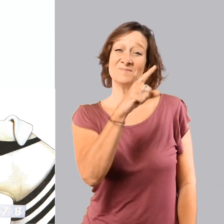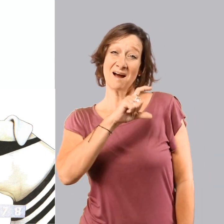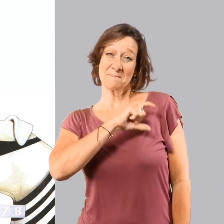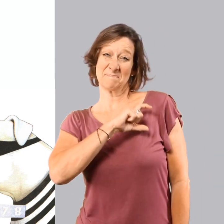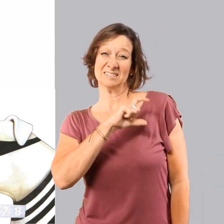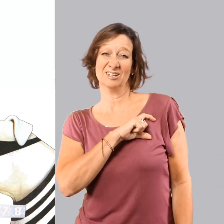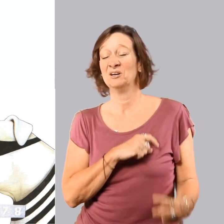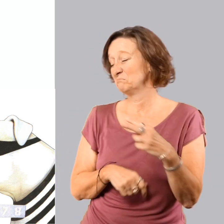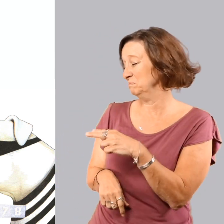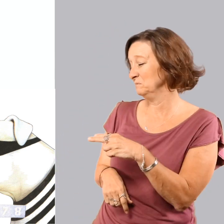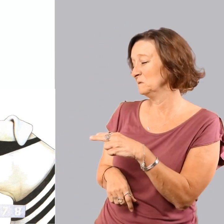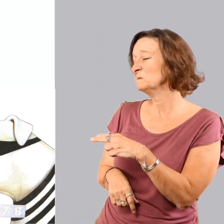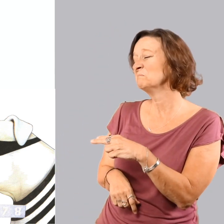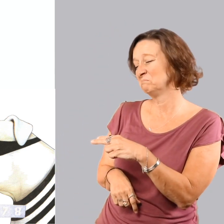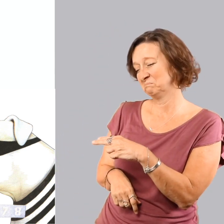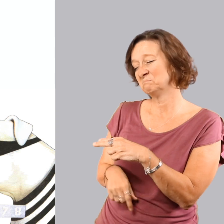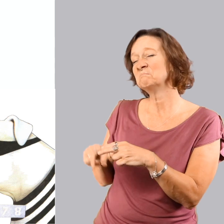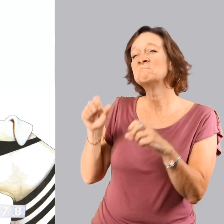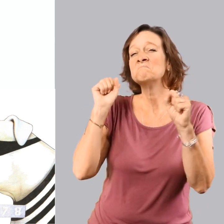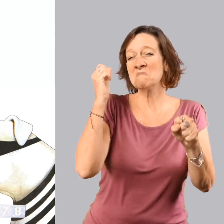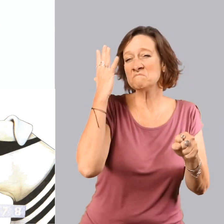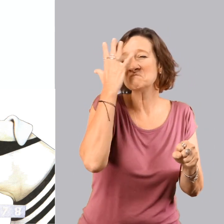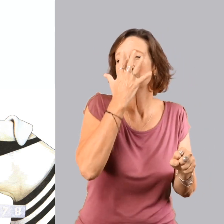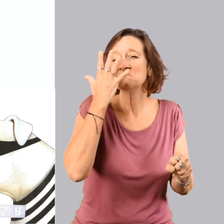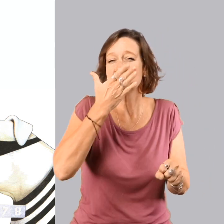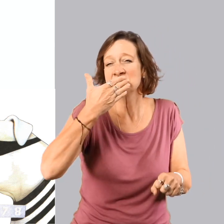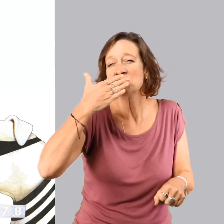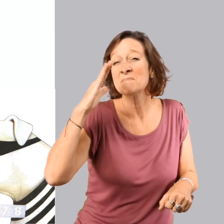The police think that she looks like a criminal.